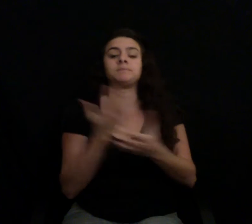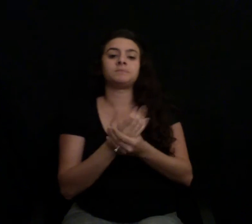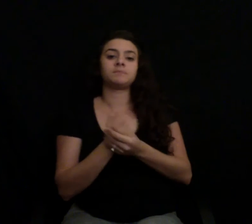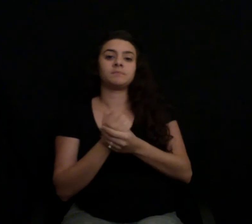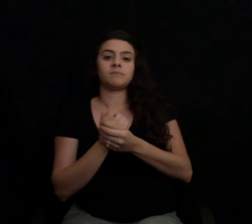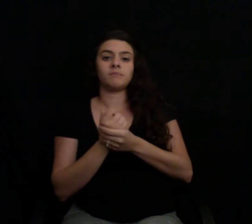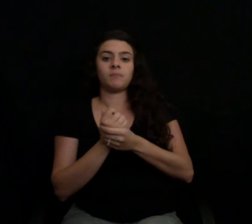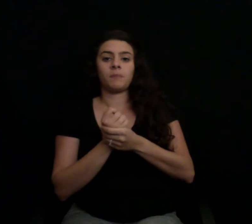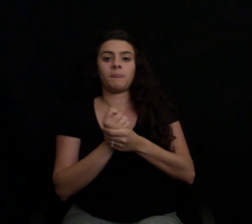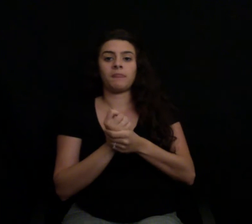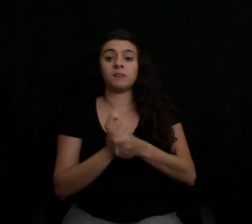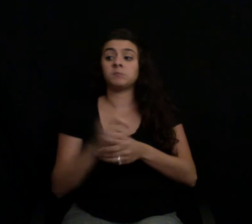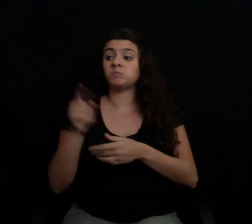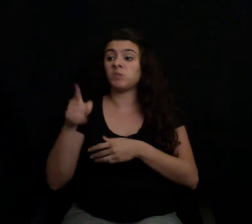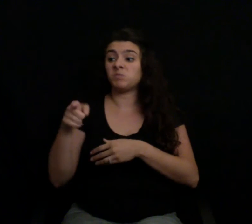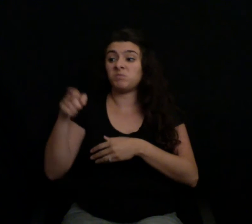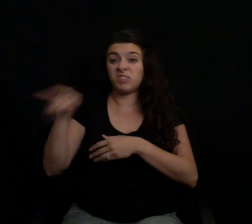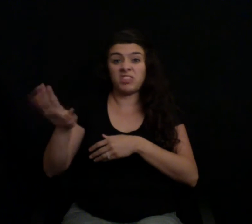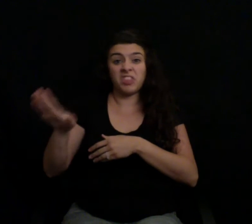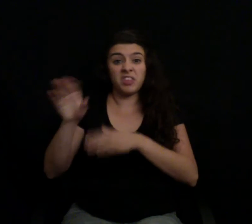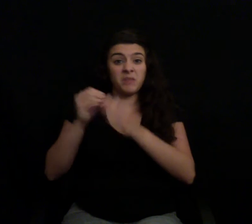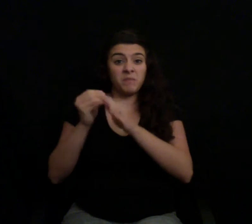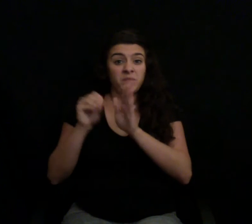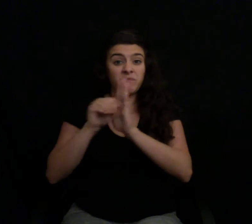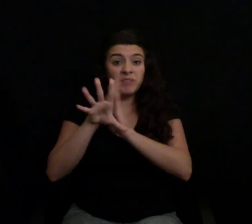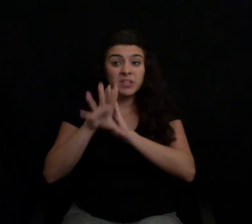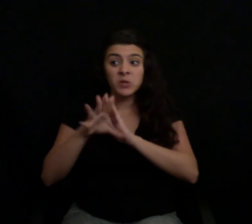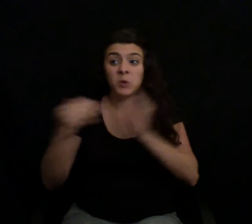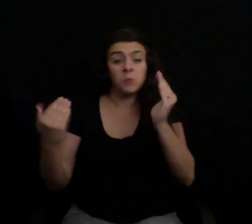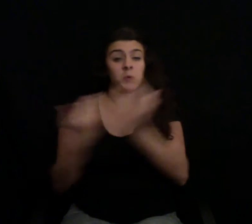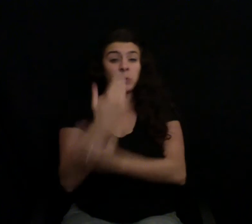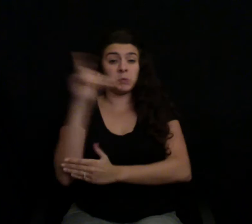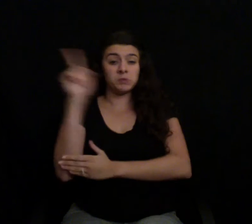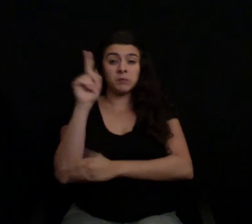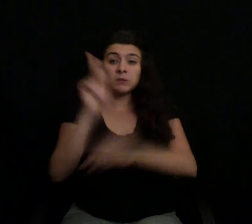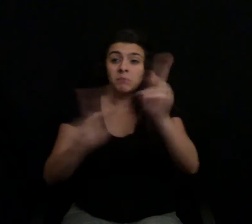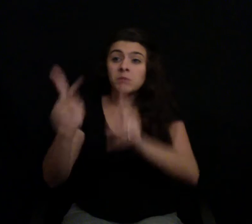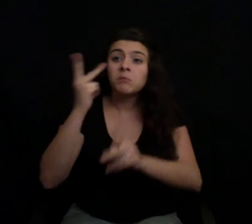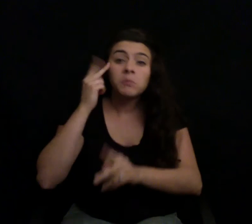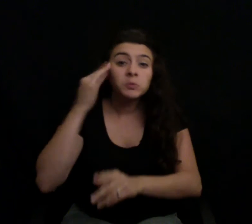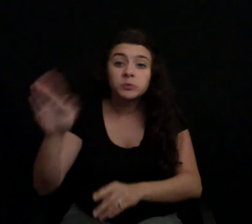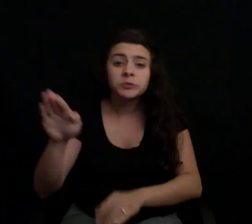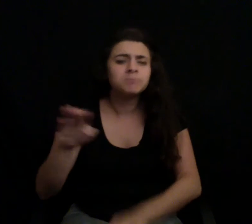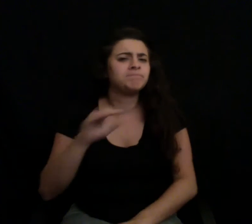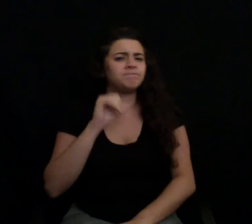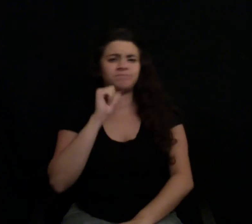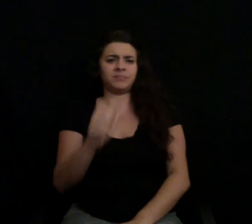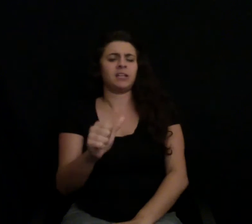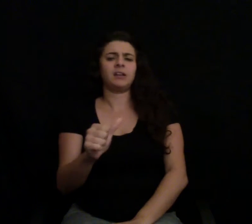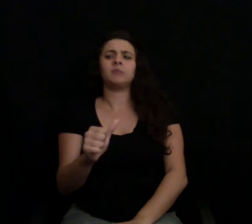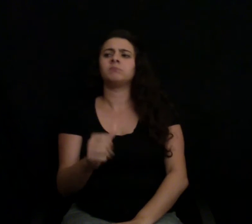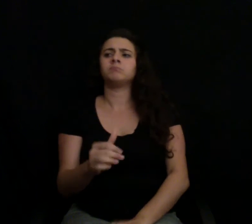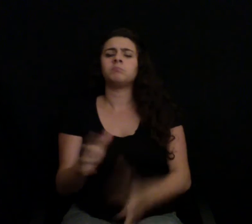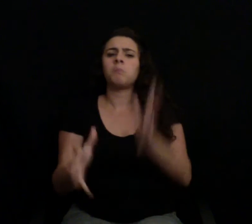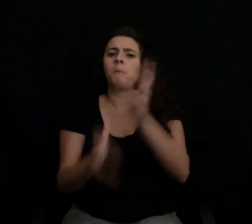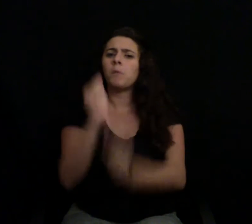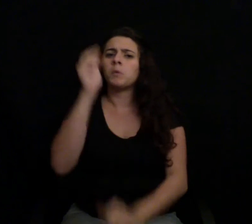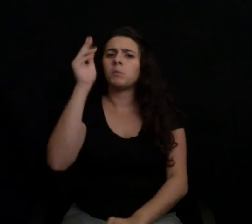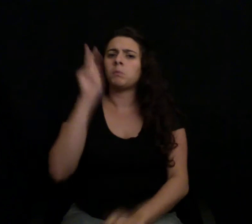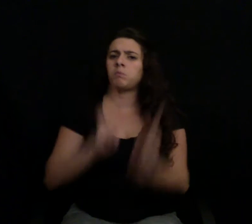world something we hadn't seen before. We're all really honest with ourselves. We probably can't be that surprised at this point. But it